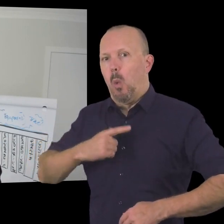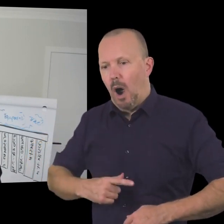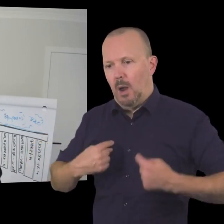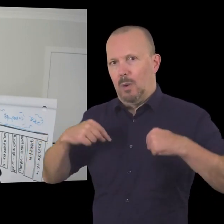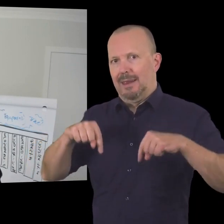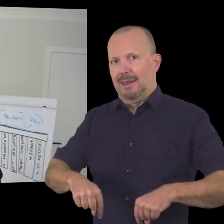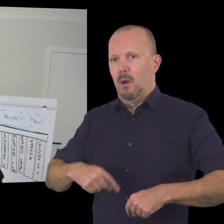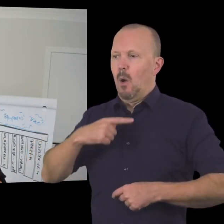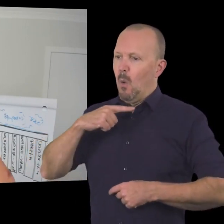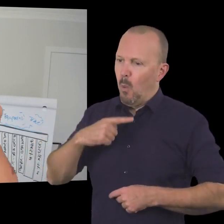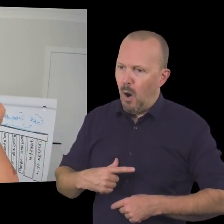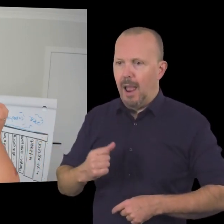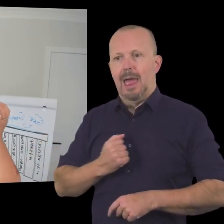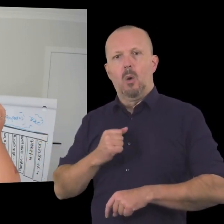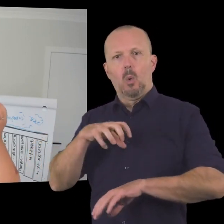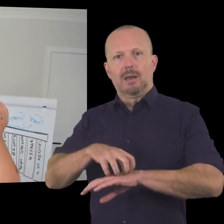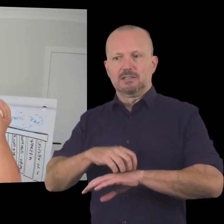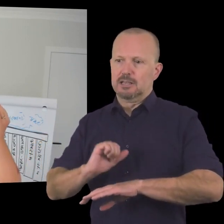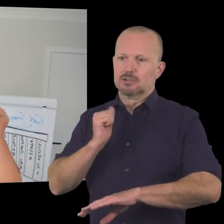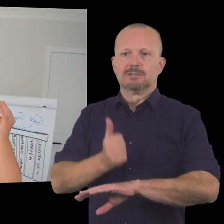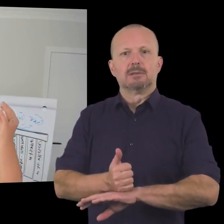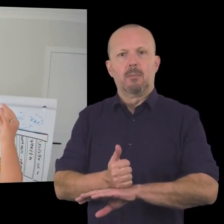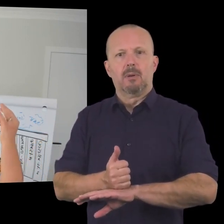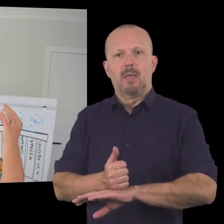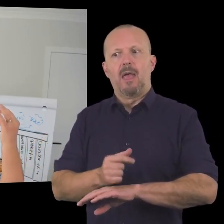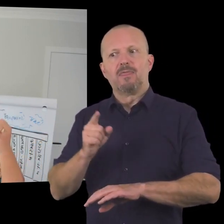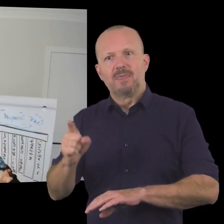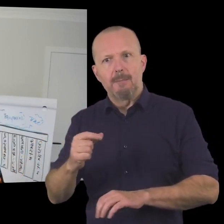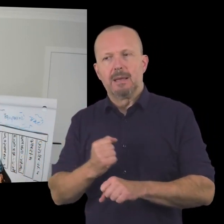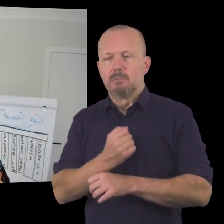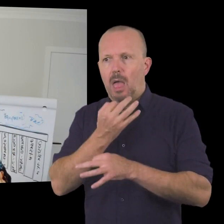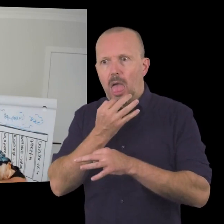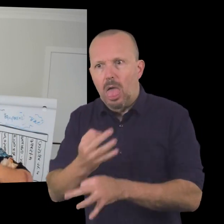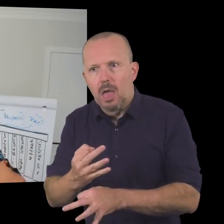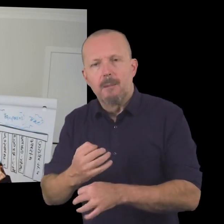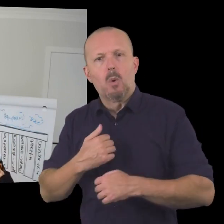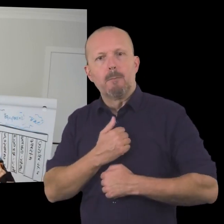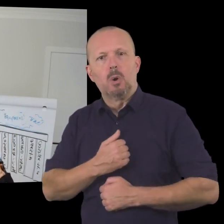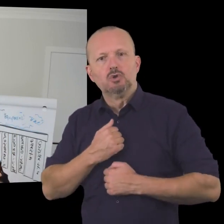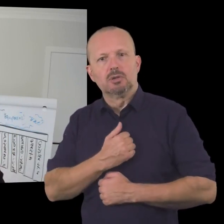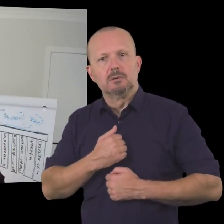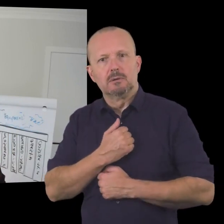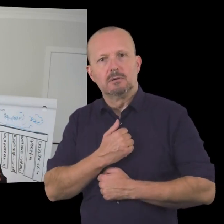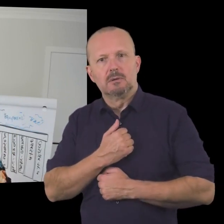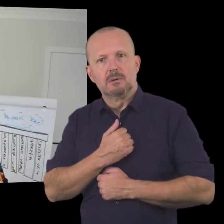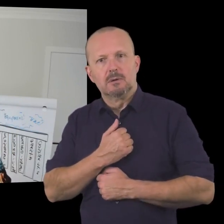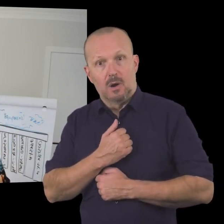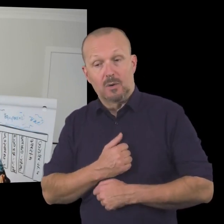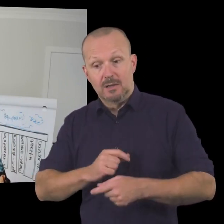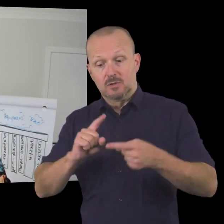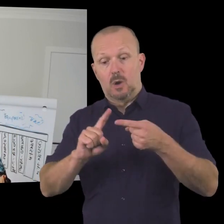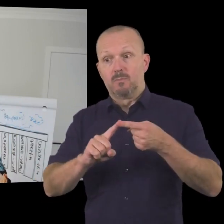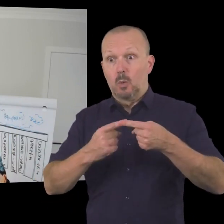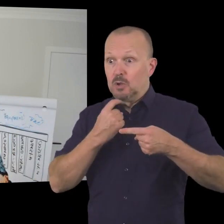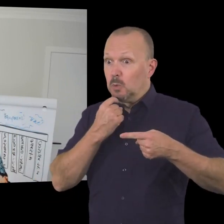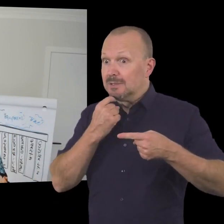connects with the emotion and decision making part of your brain when you share what you do the language that you use